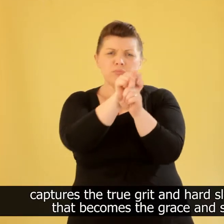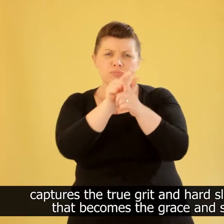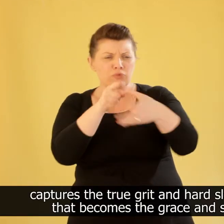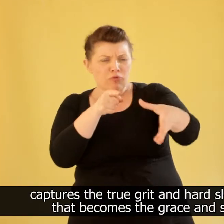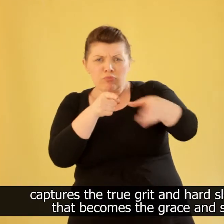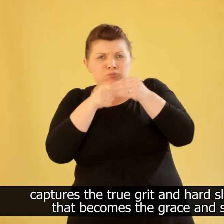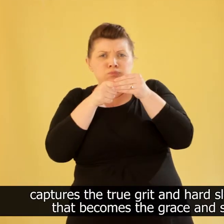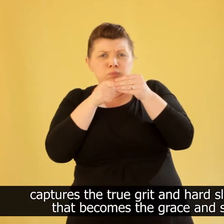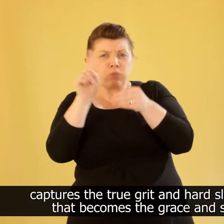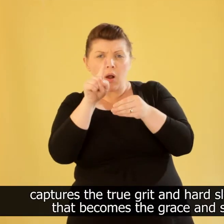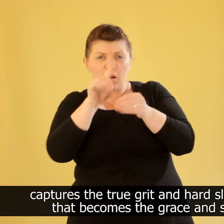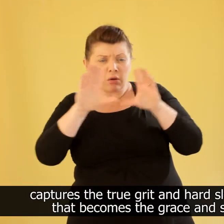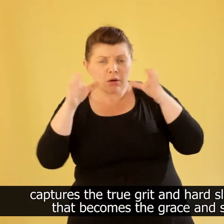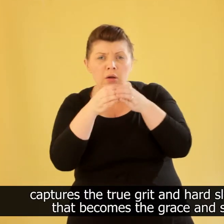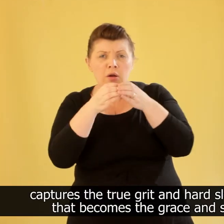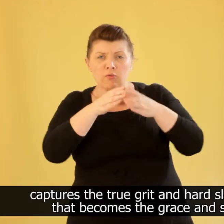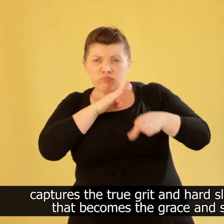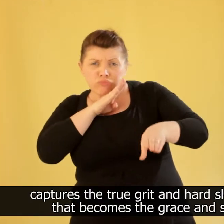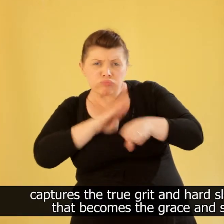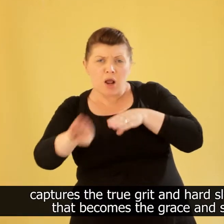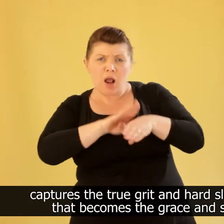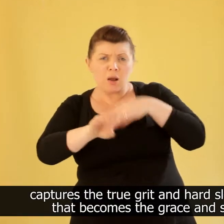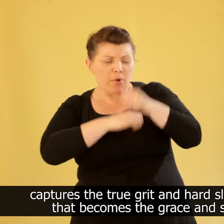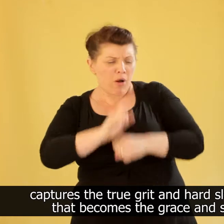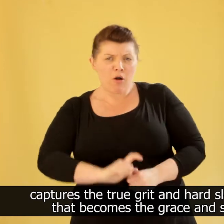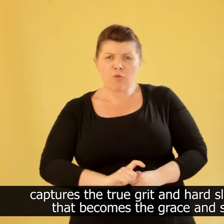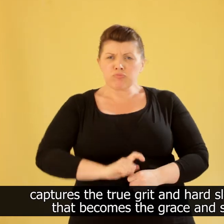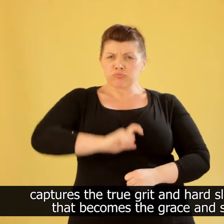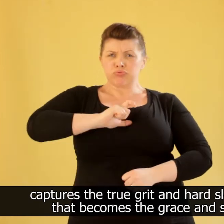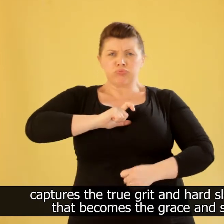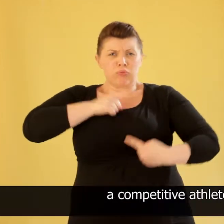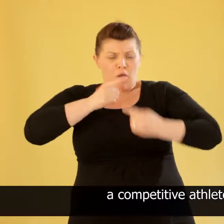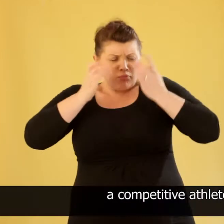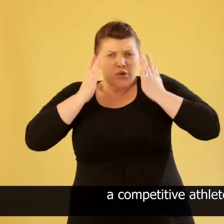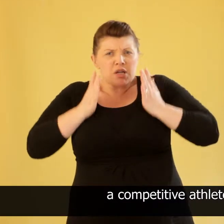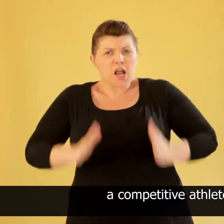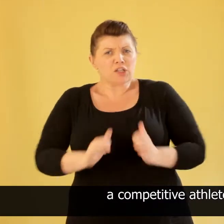true grit and hard slog of training that becomes the grace and strength of a competitive athlete.